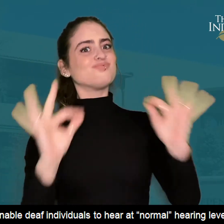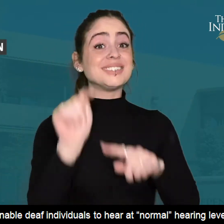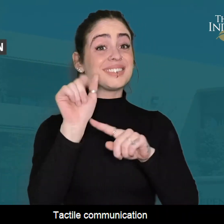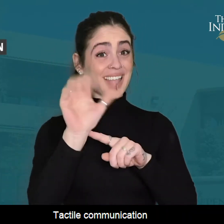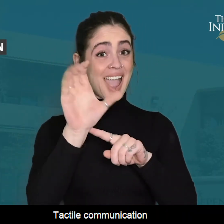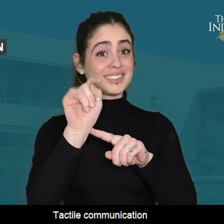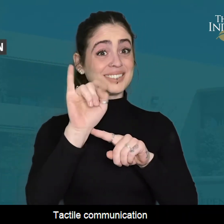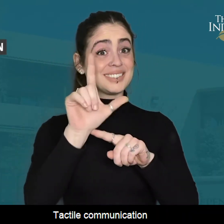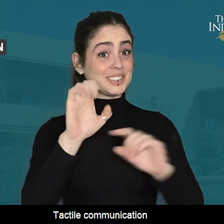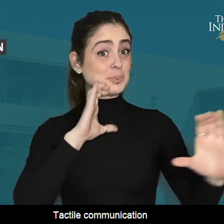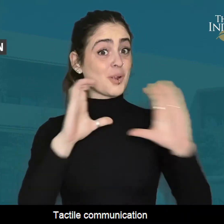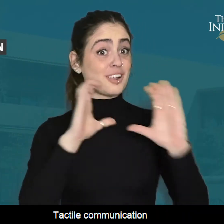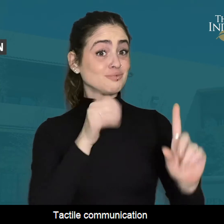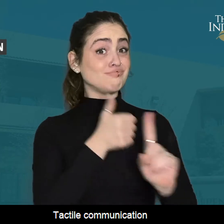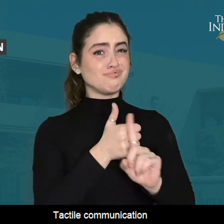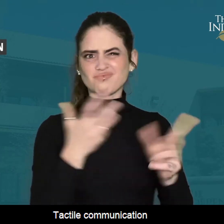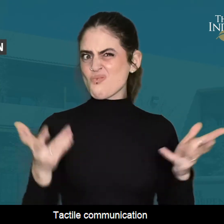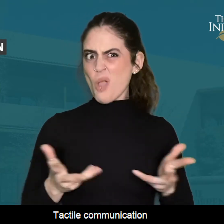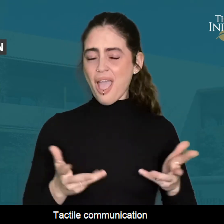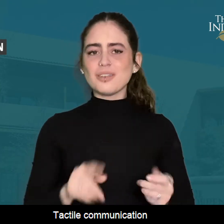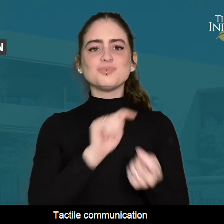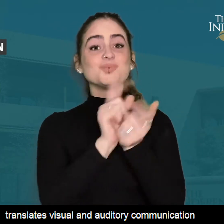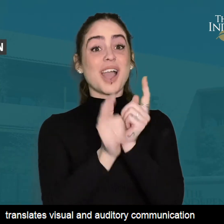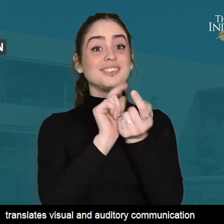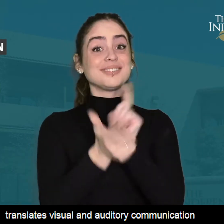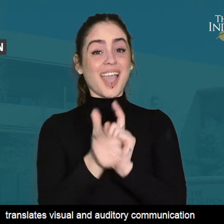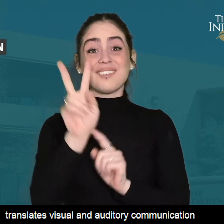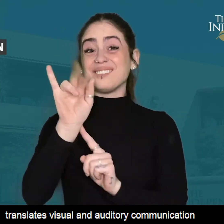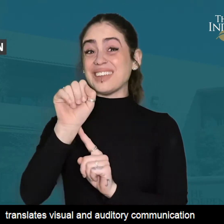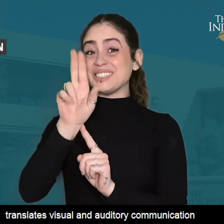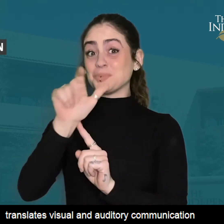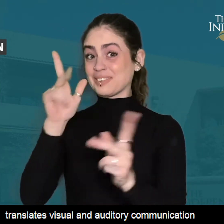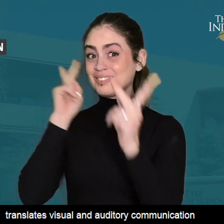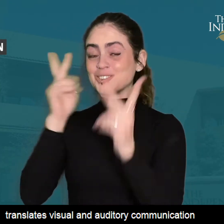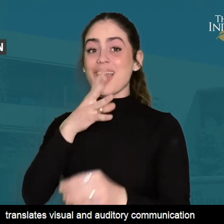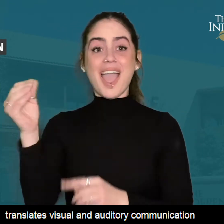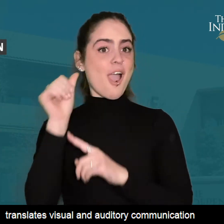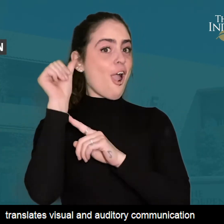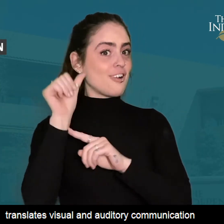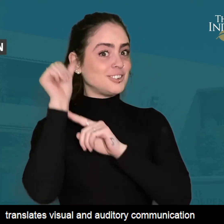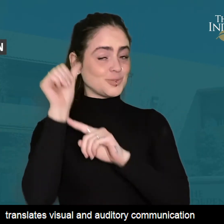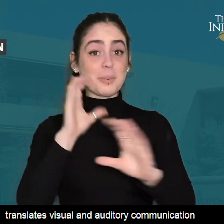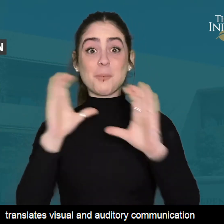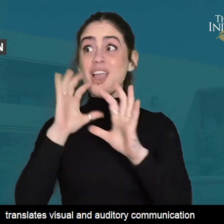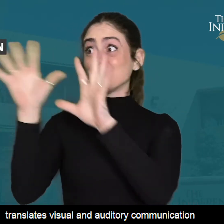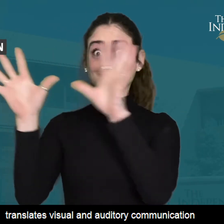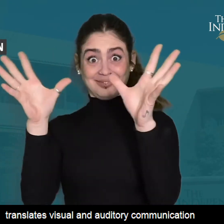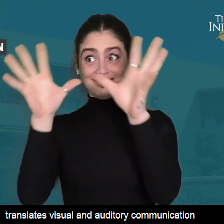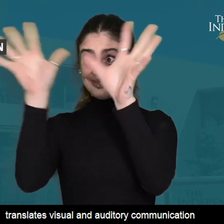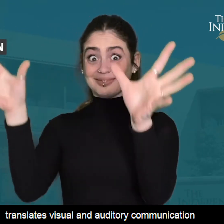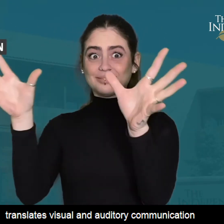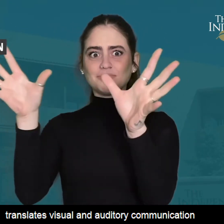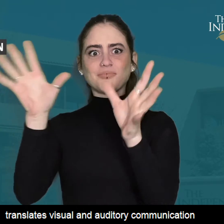normal hearing levels. Tactile communication translates visual and auditory communication